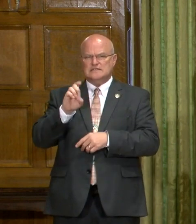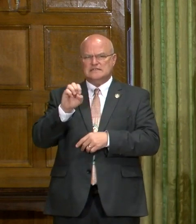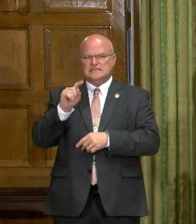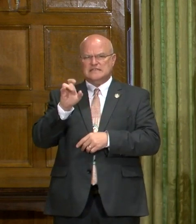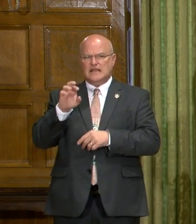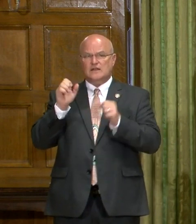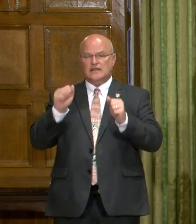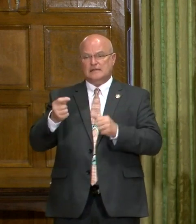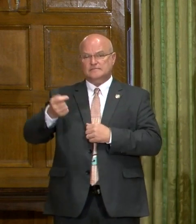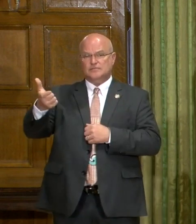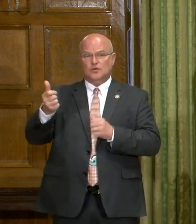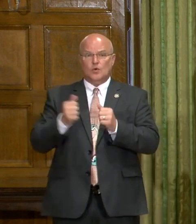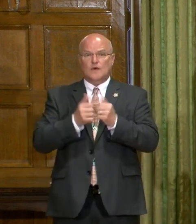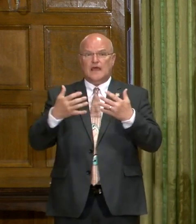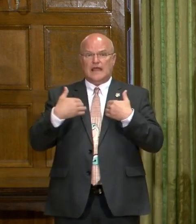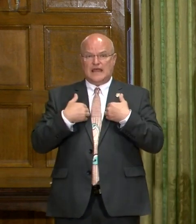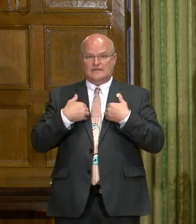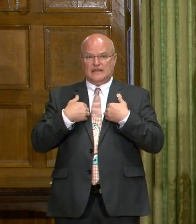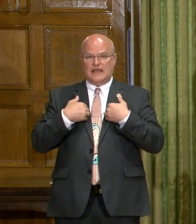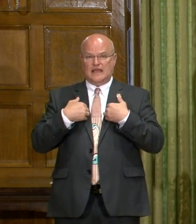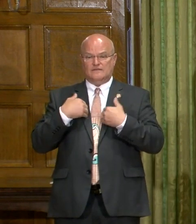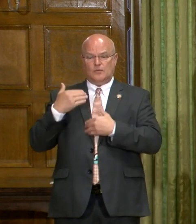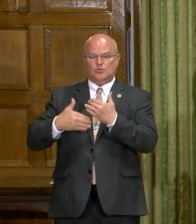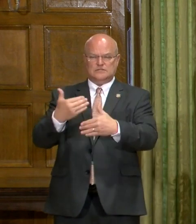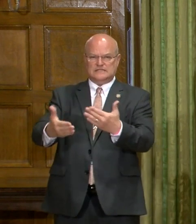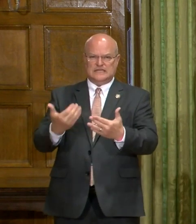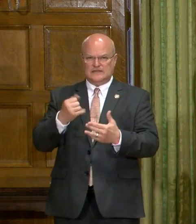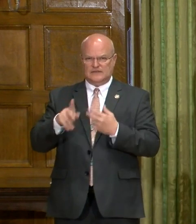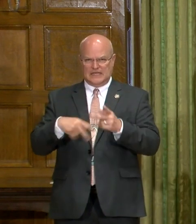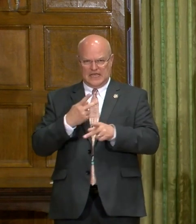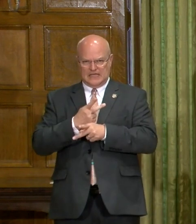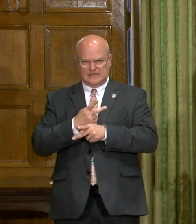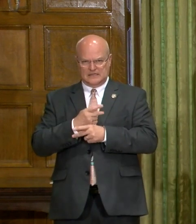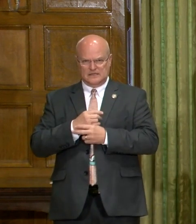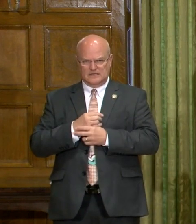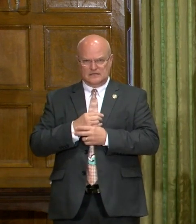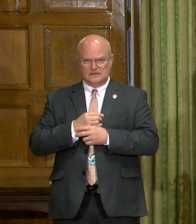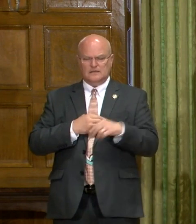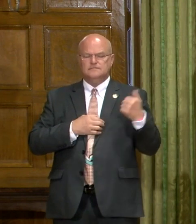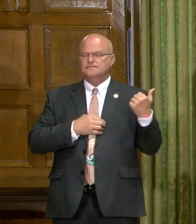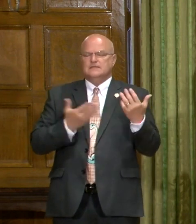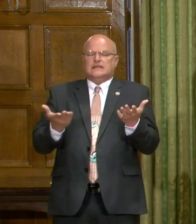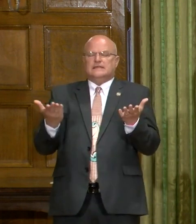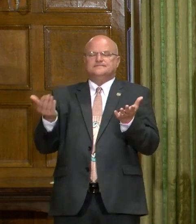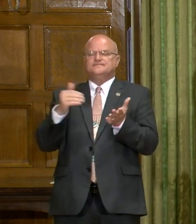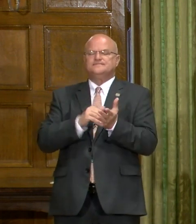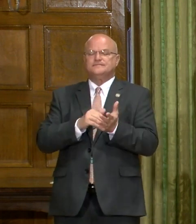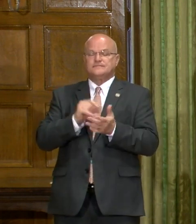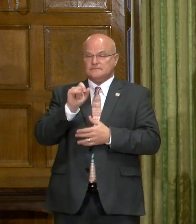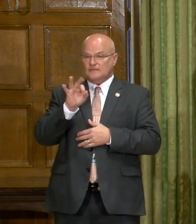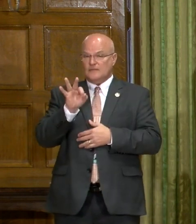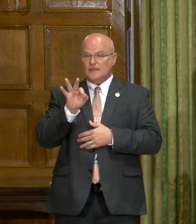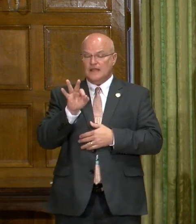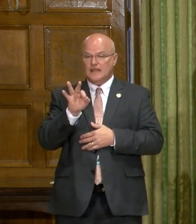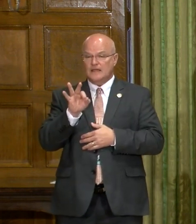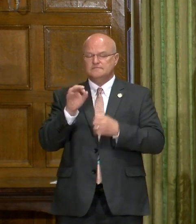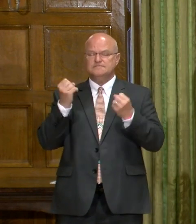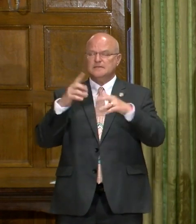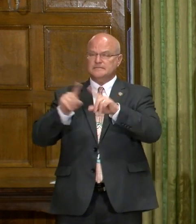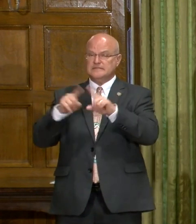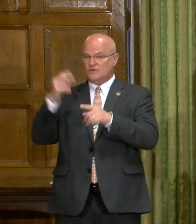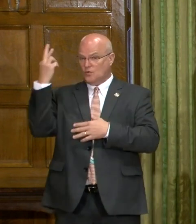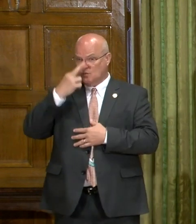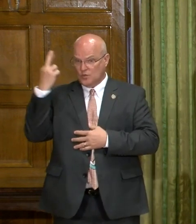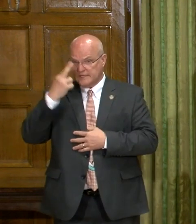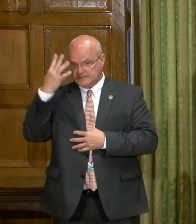which can result in an eviction without having to have a proceeding of any kind. Well, here again, there's a lot of